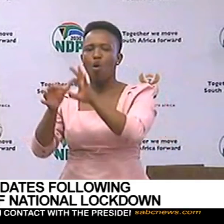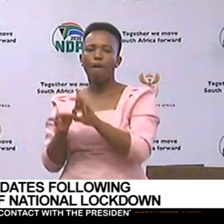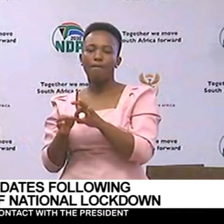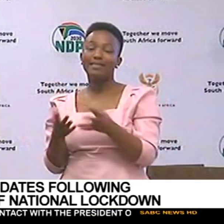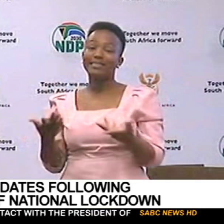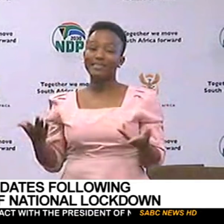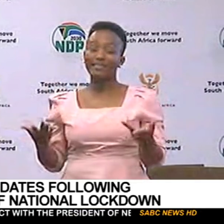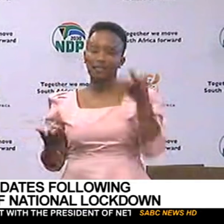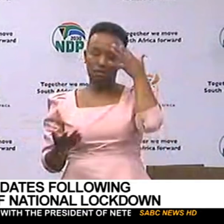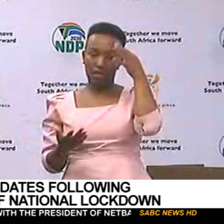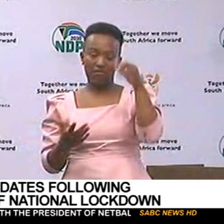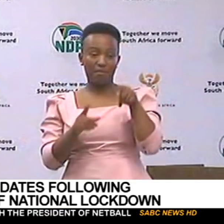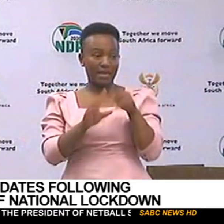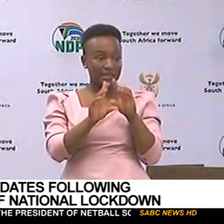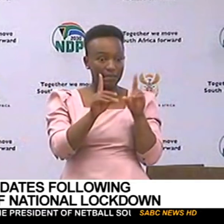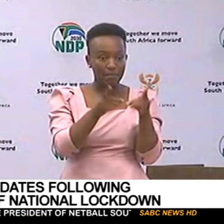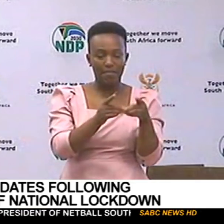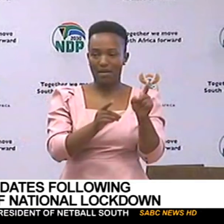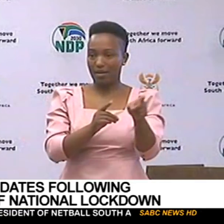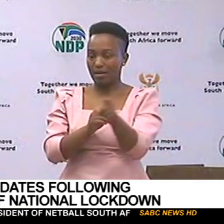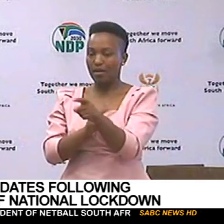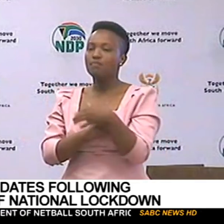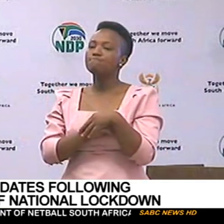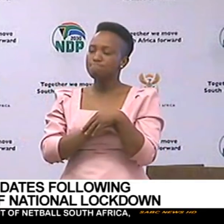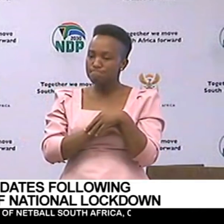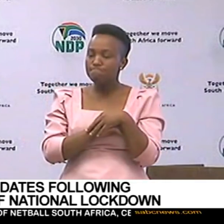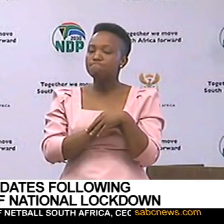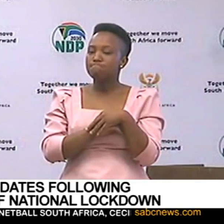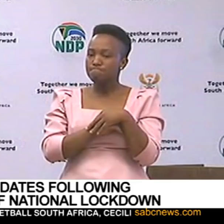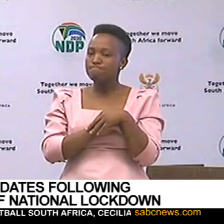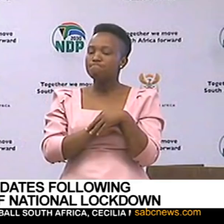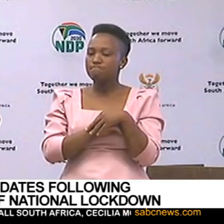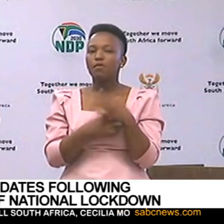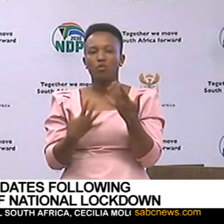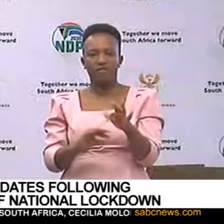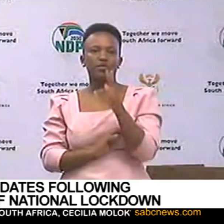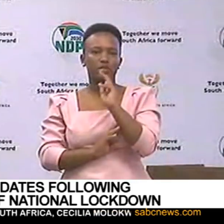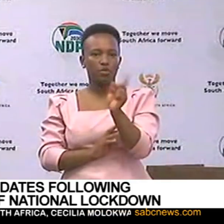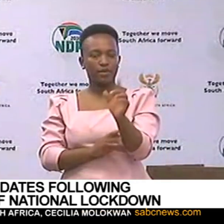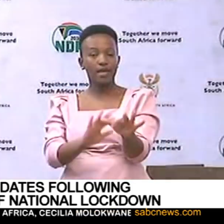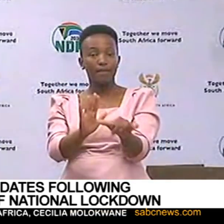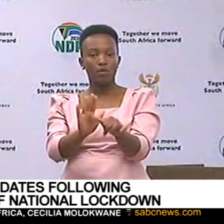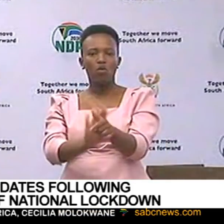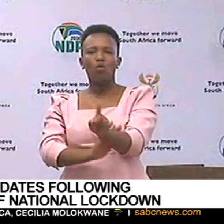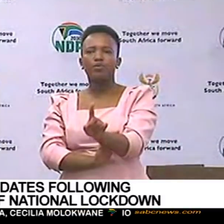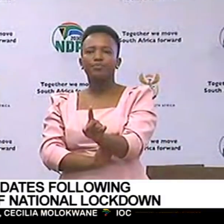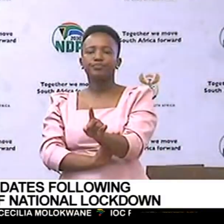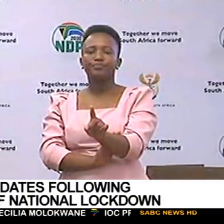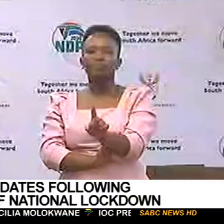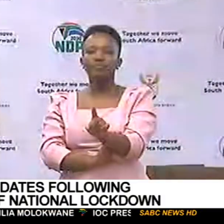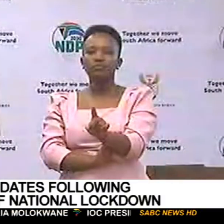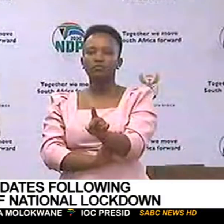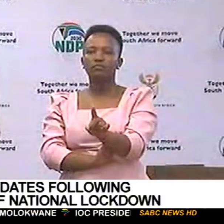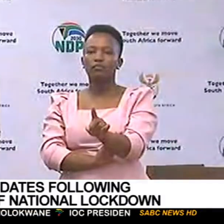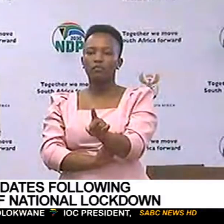therefore, as government and the department, we have seen it important that we therefore help